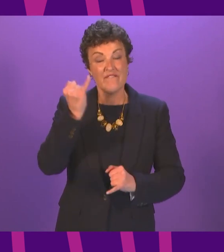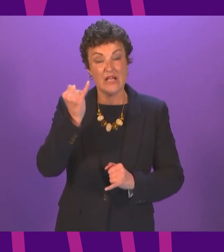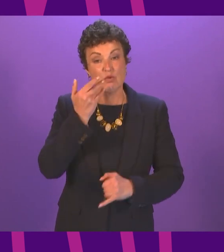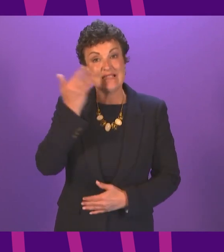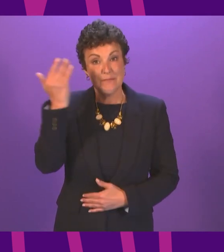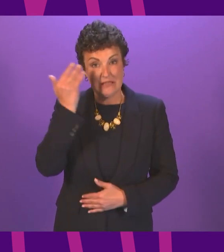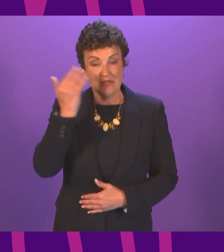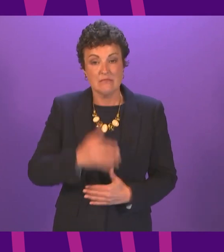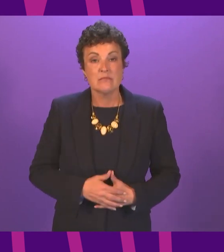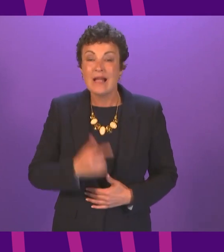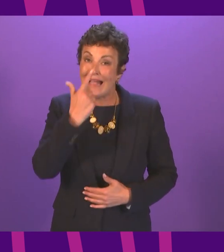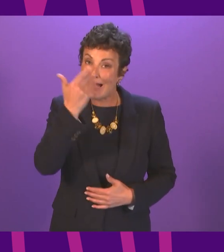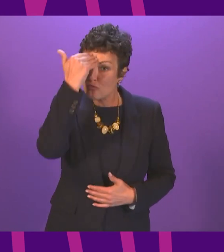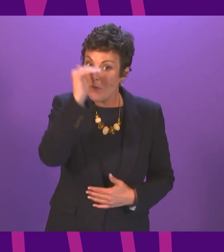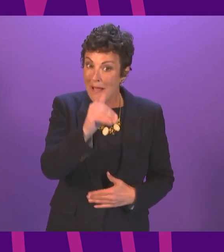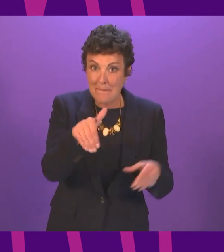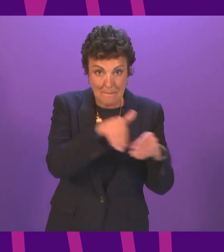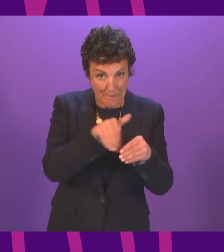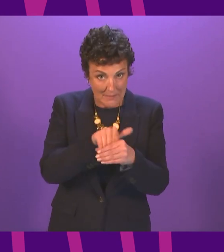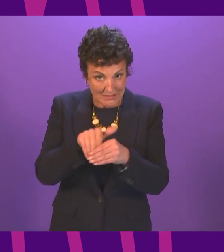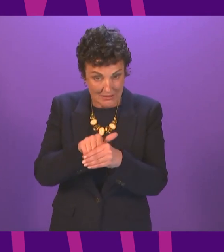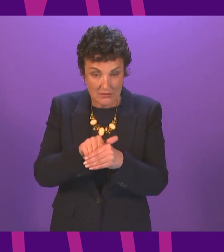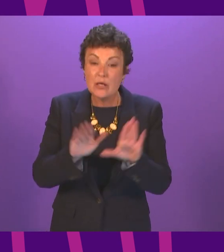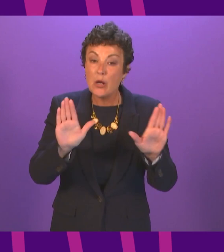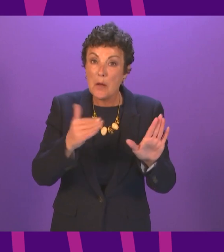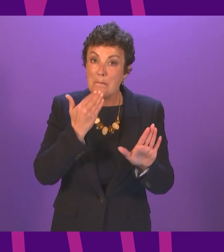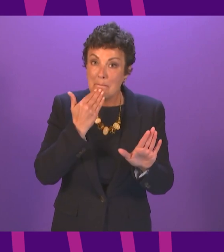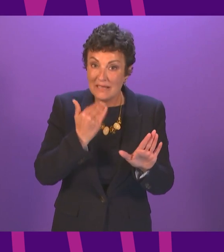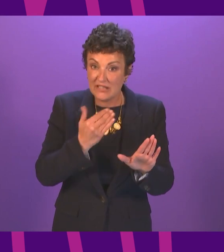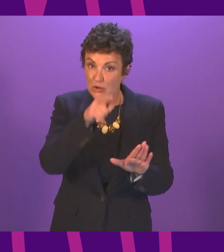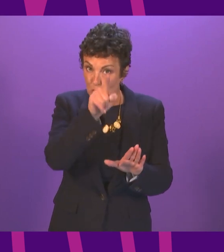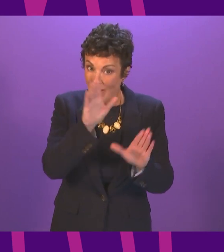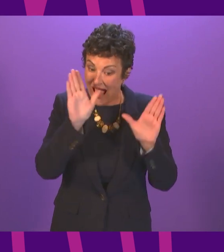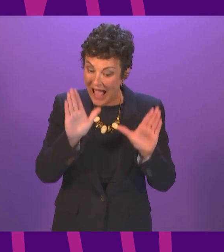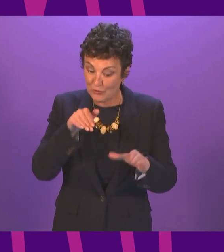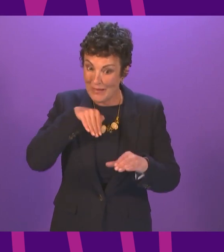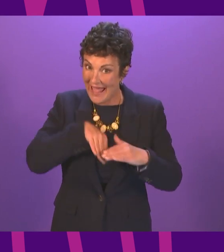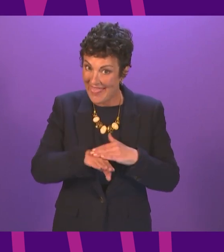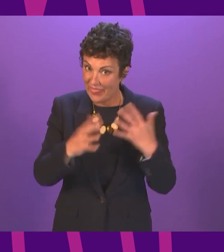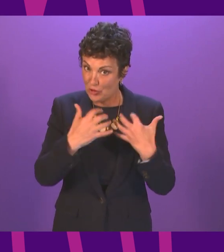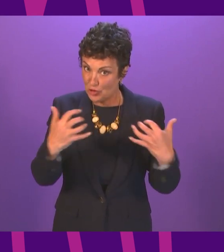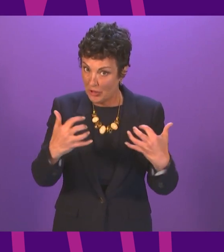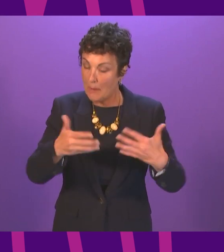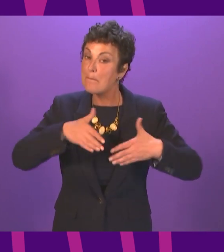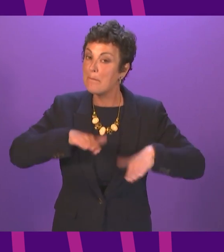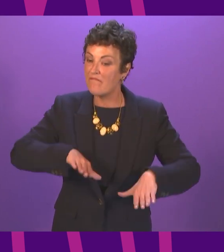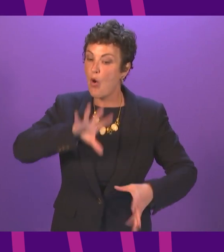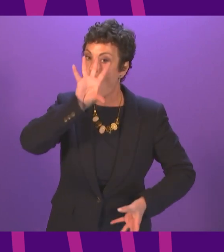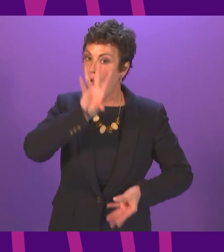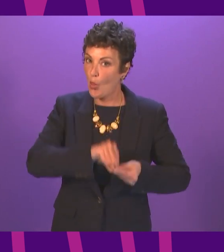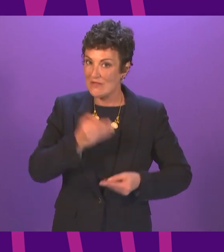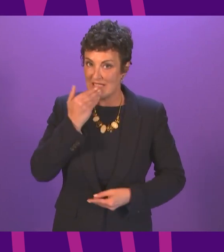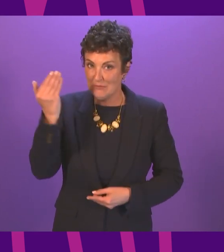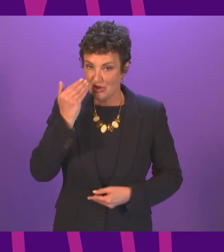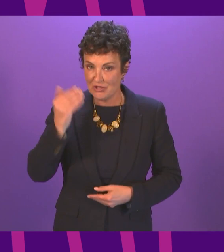debate i just remind members who've been participating in the debate they do need to be in the chamber for closing speeches and with that i call our final